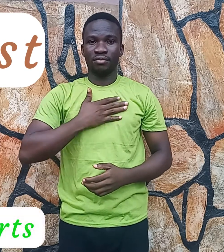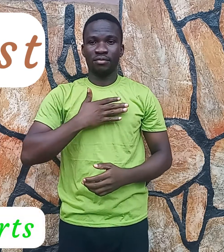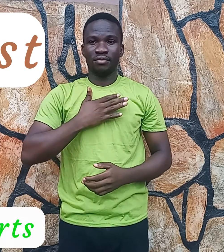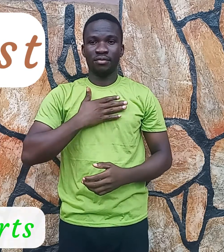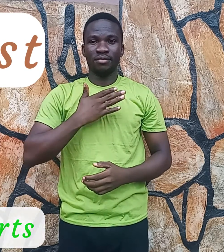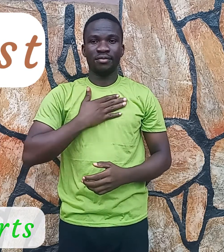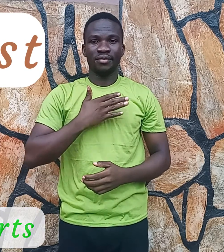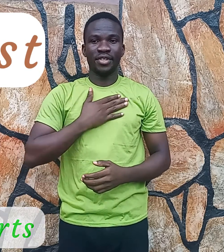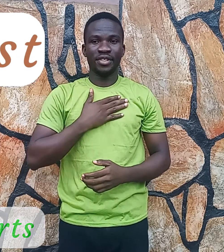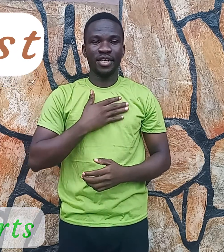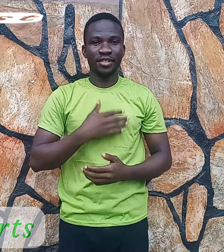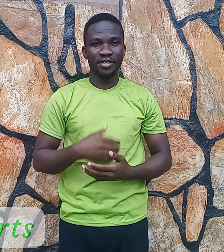Chest.